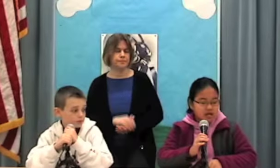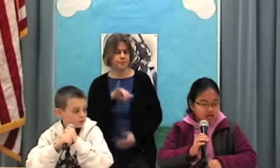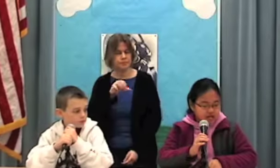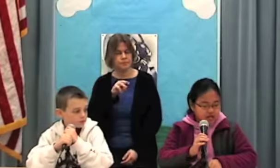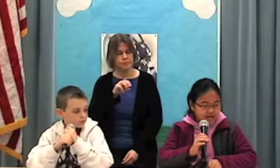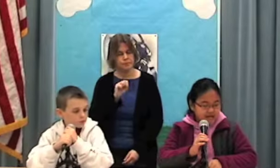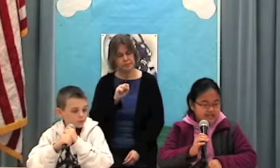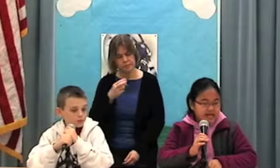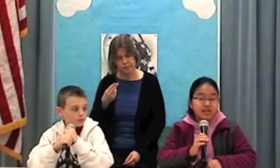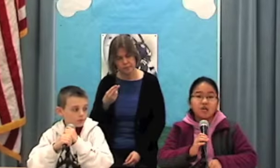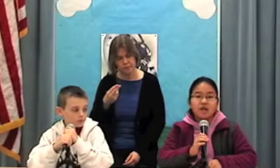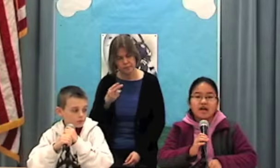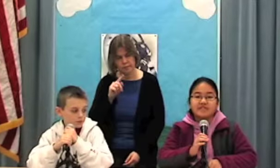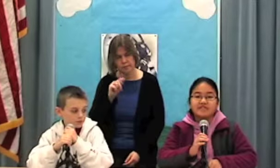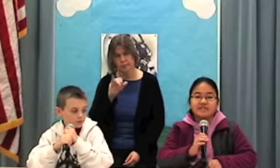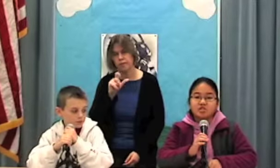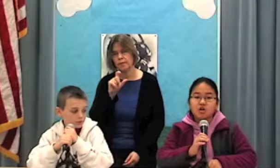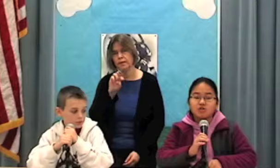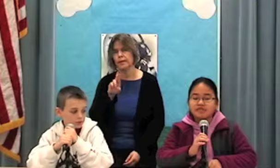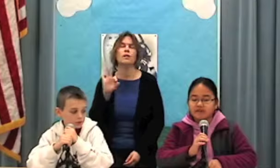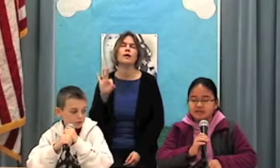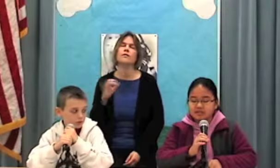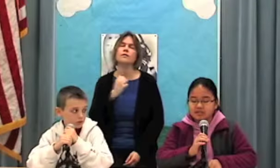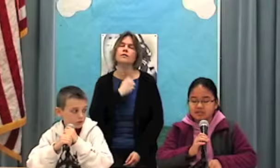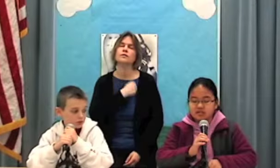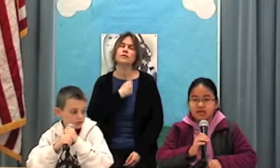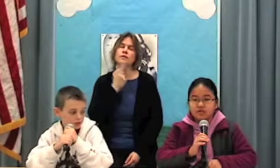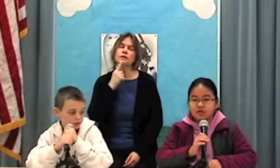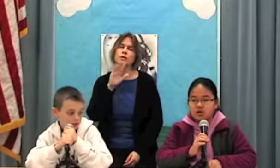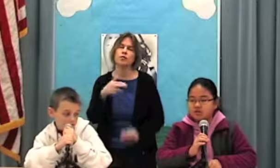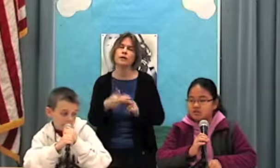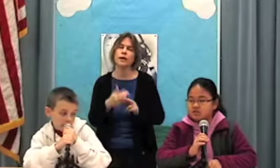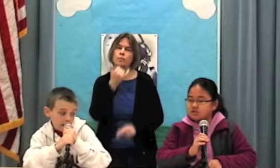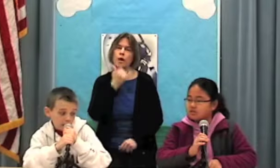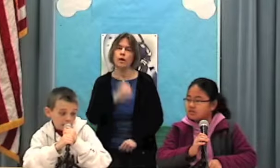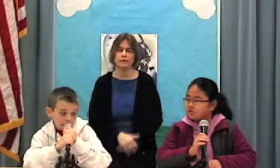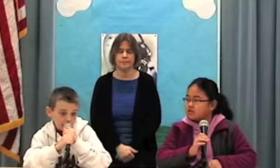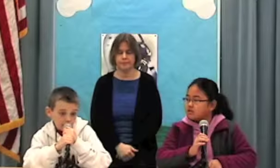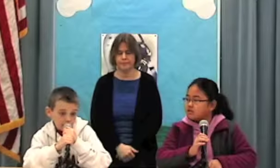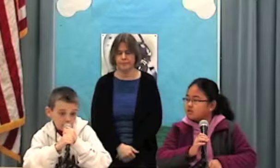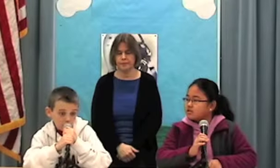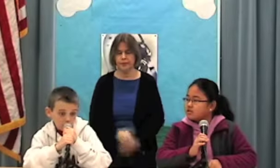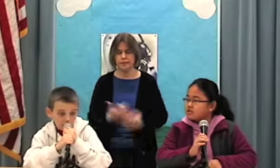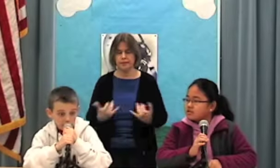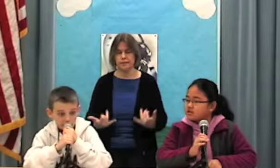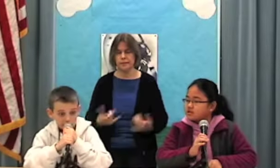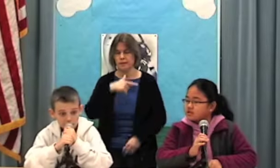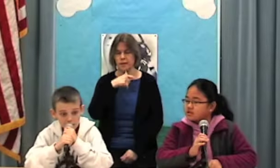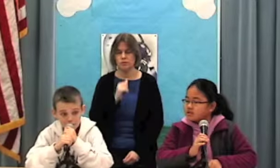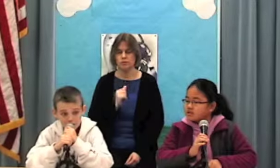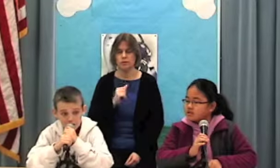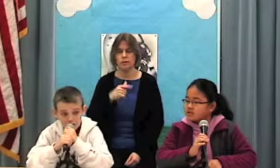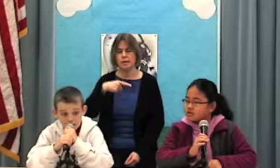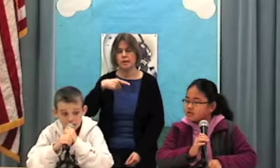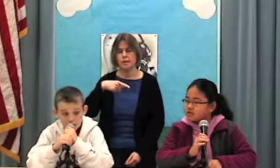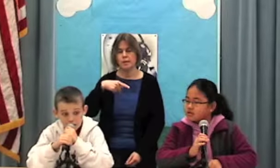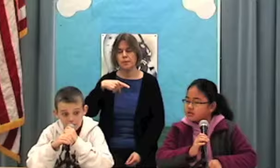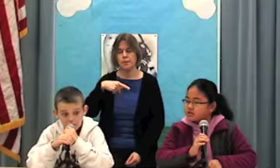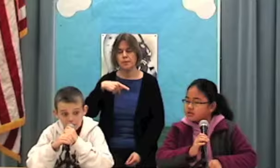H. and Taylor F. Sorry if I pronounced your name wrong. Today for lunch is PB